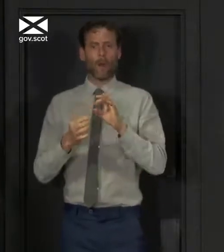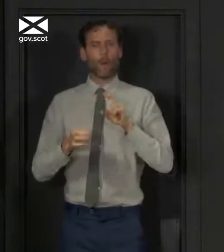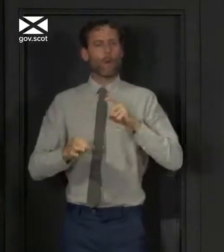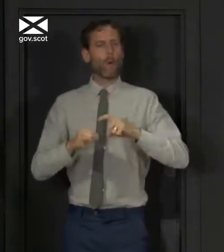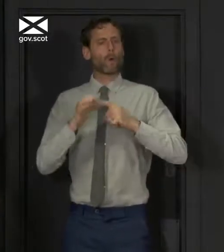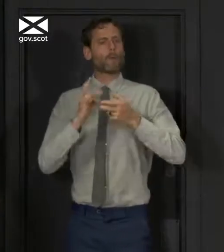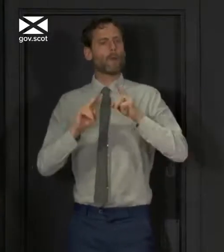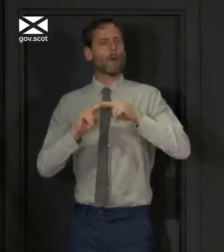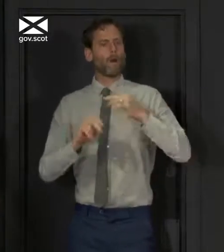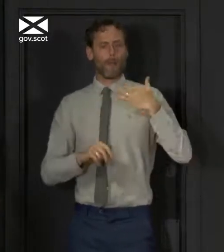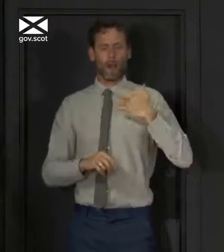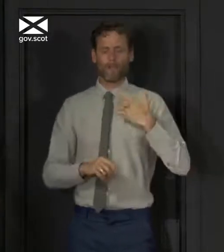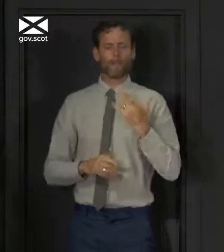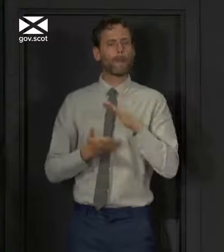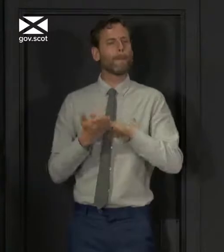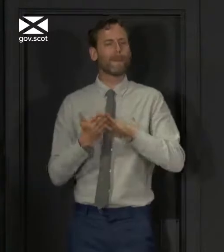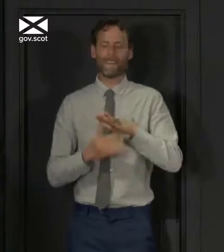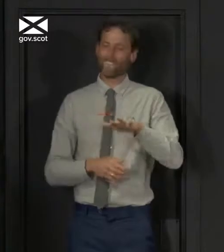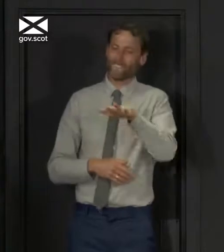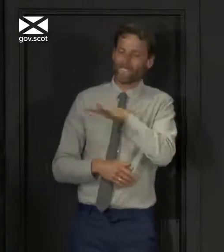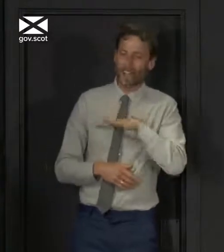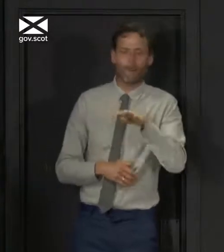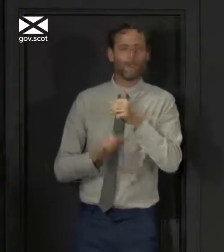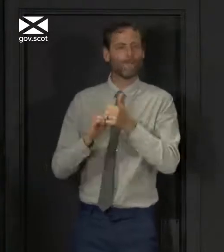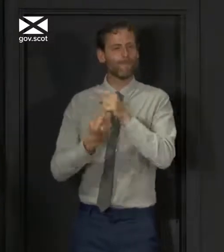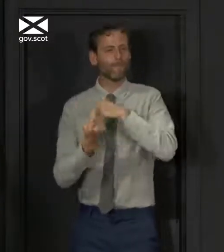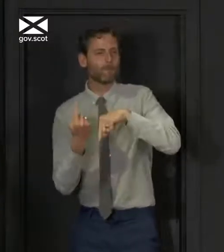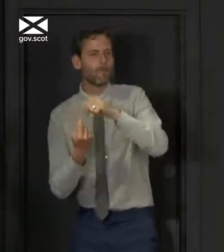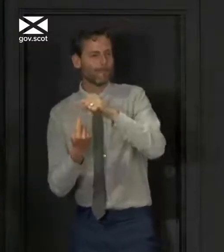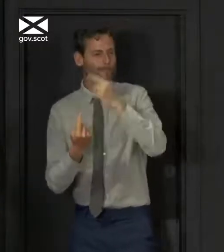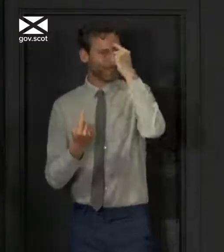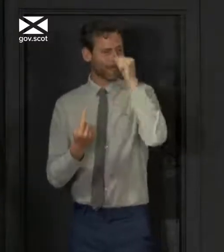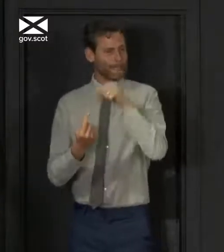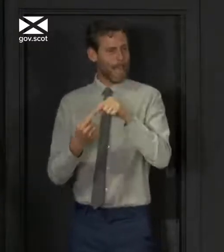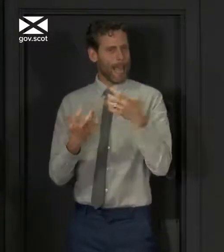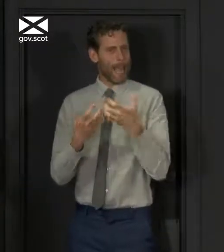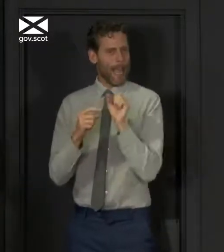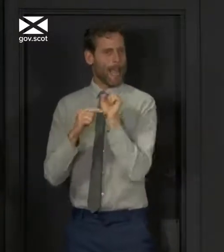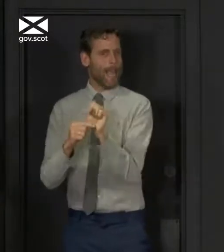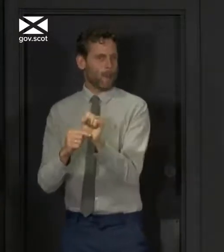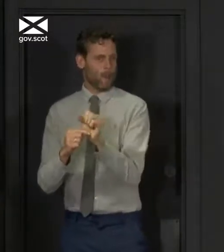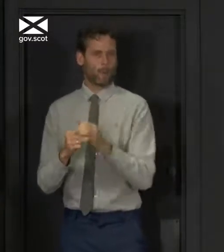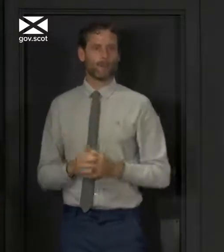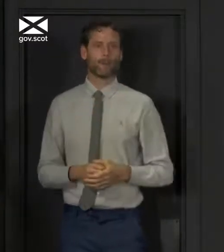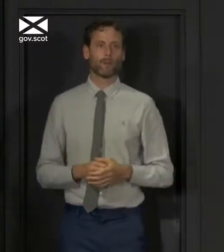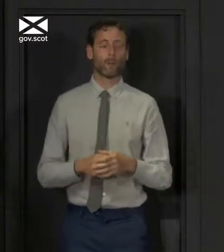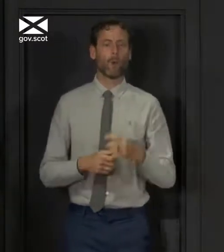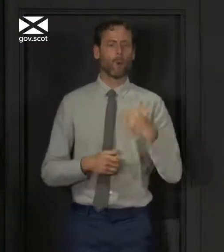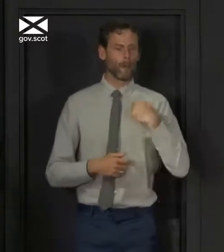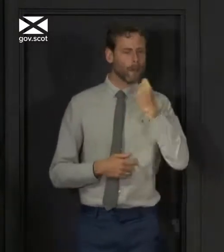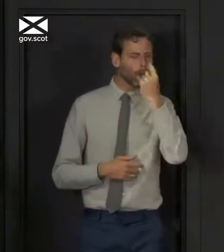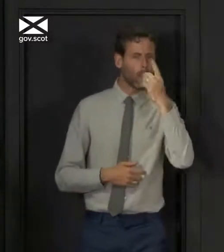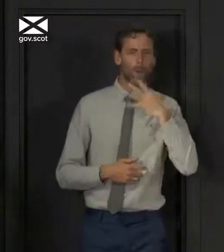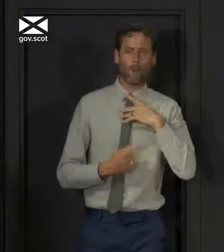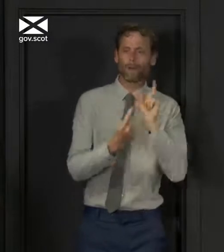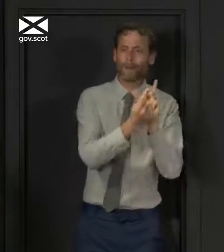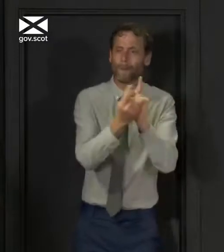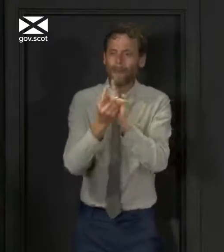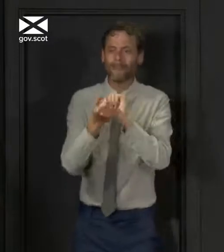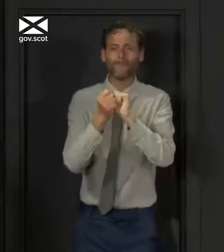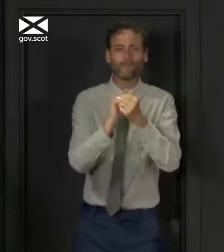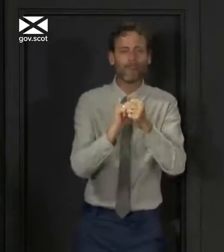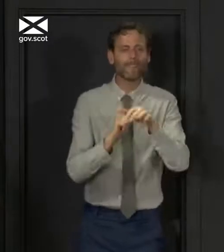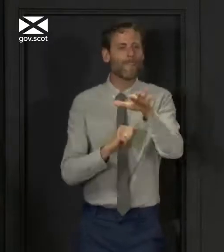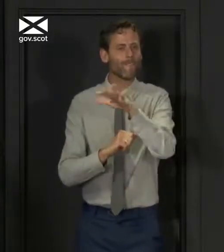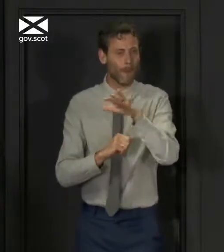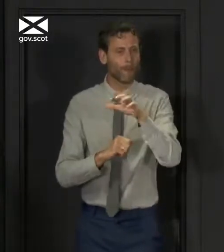I'll therefore spend most of my time today talking about what these changes will mean for your ability to interact with friends and family. But first let